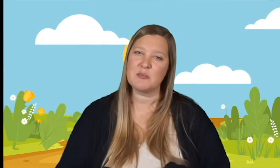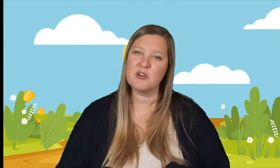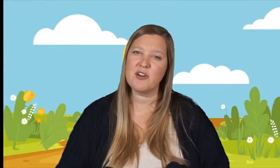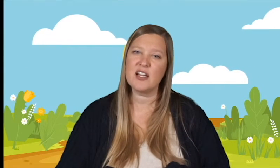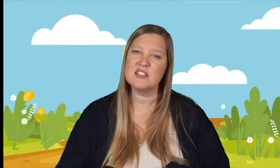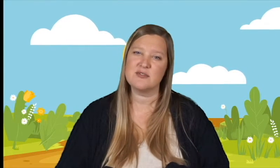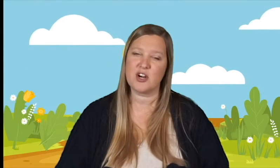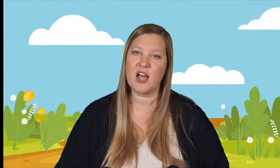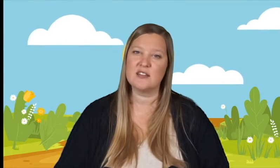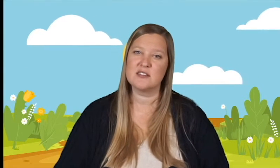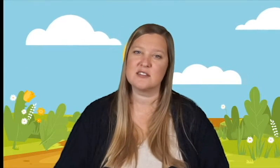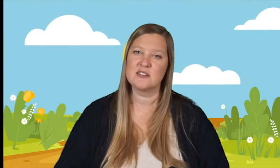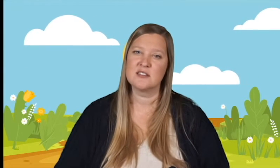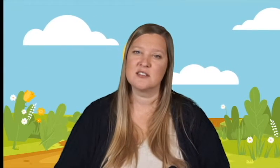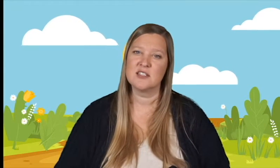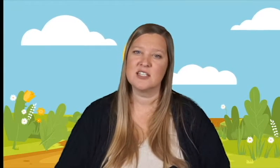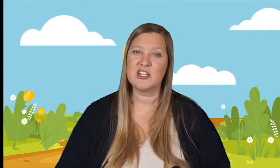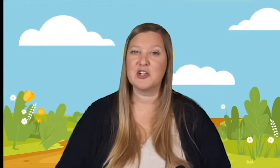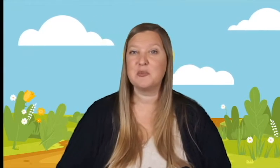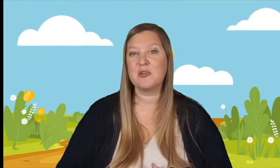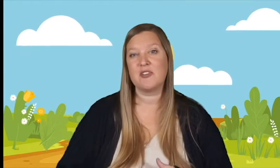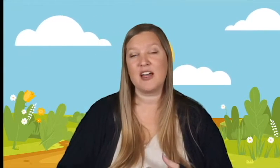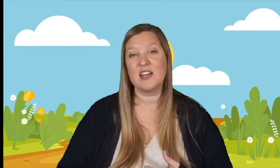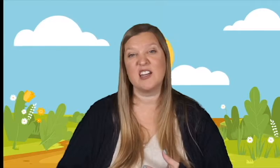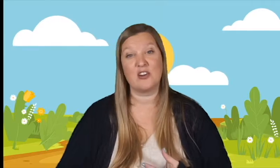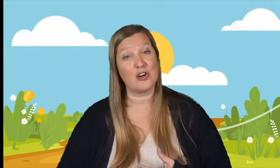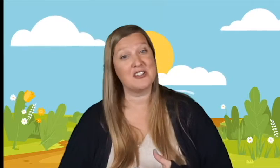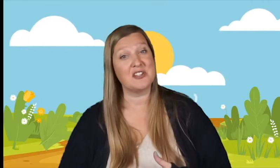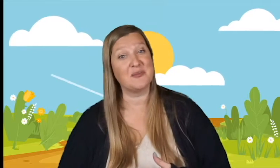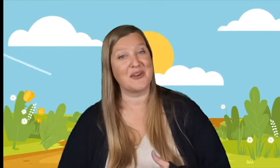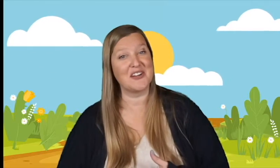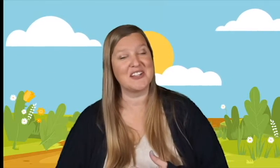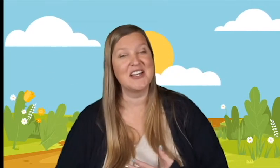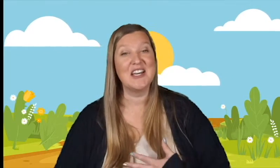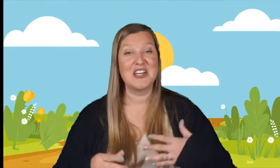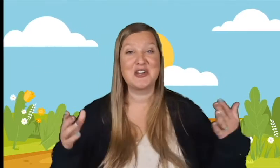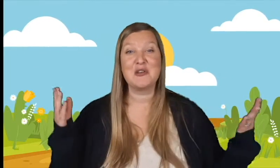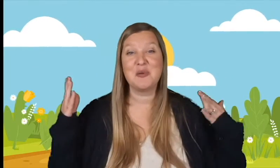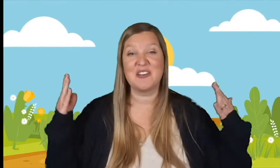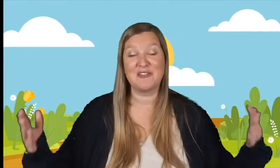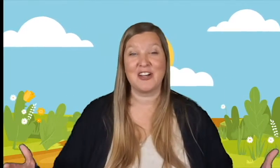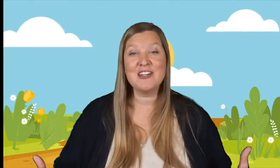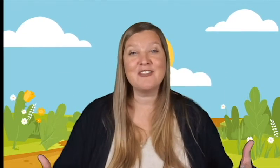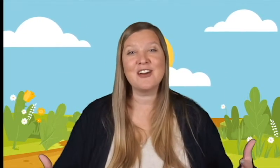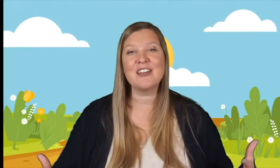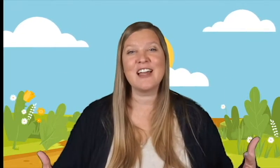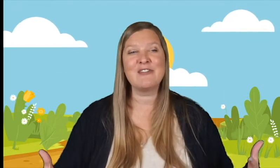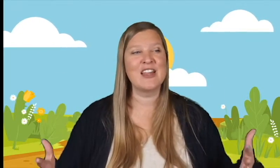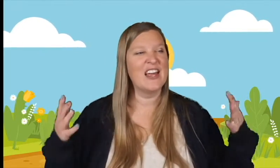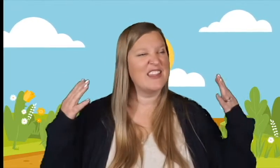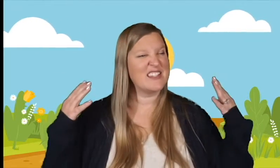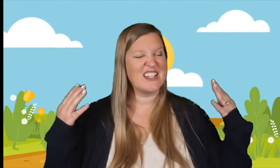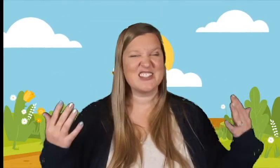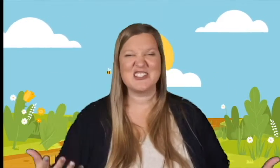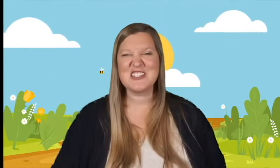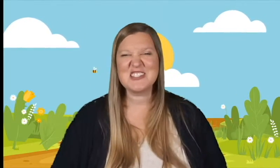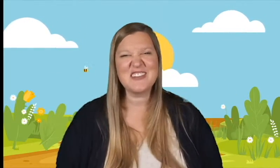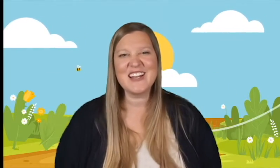provides for us. He could provide an encouraging word. He could put a friend of our life that says just the right